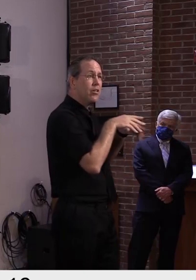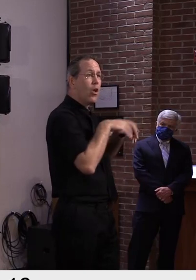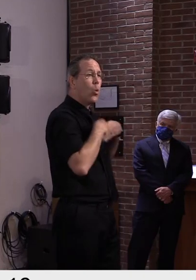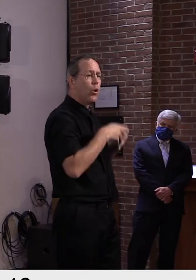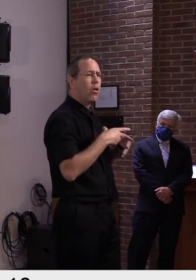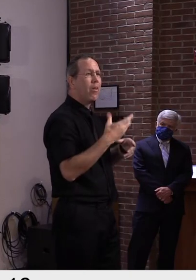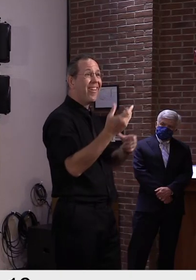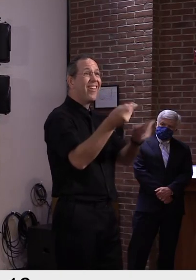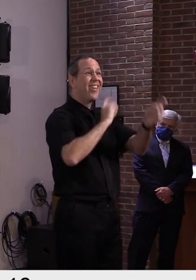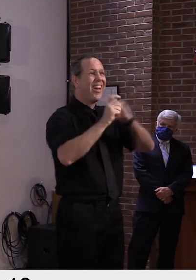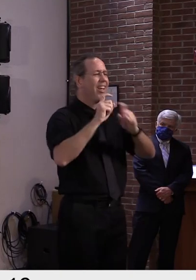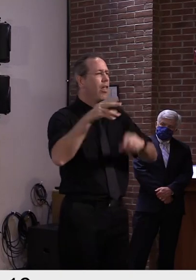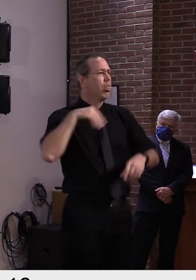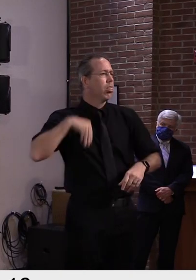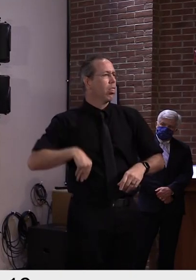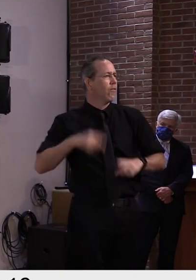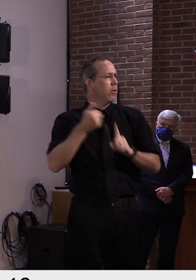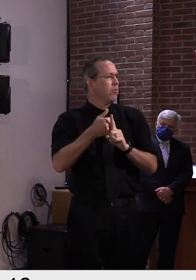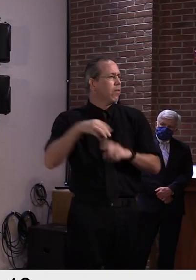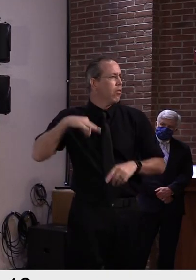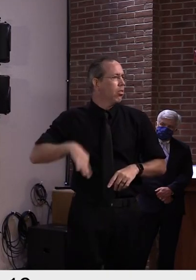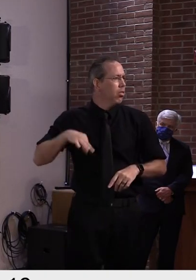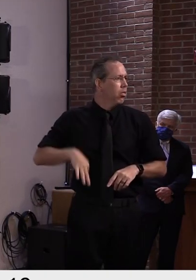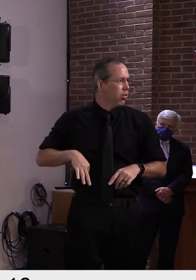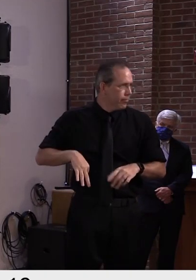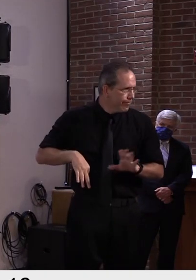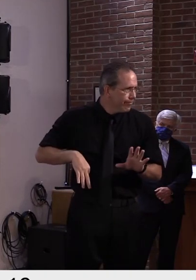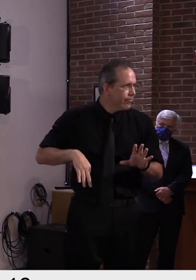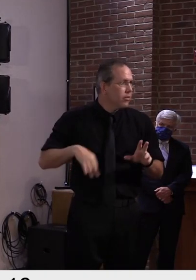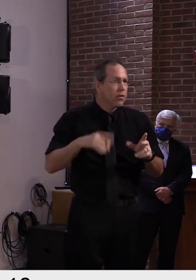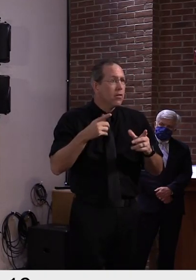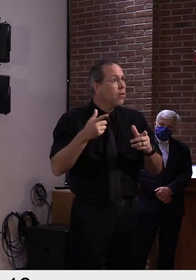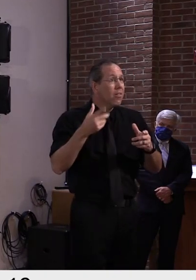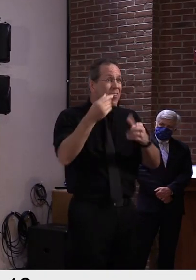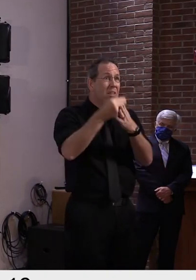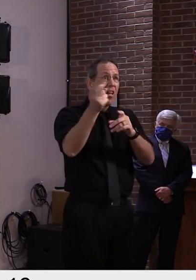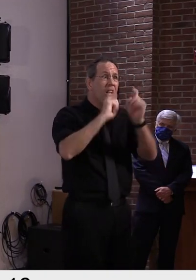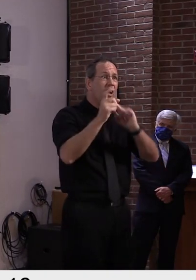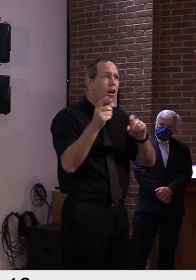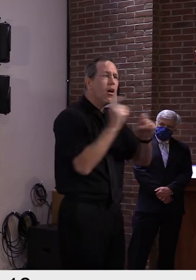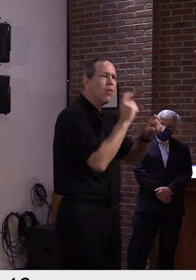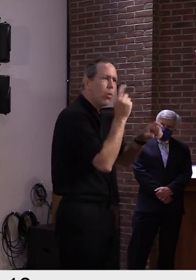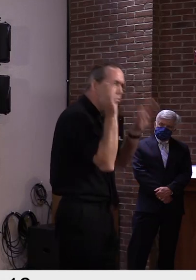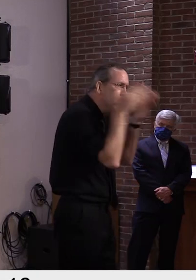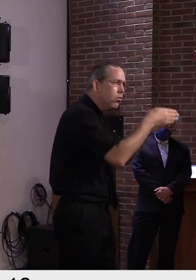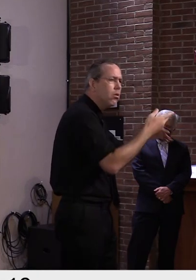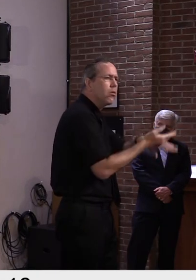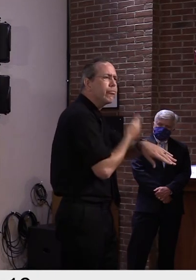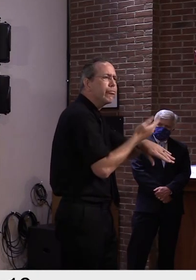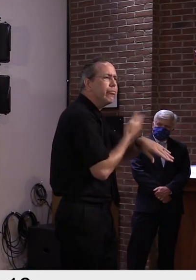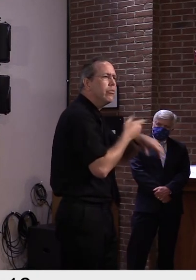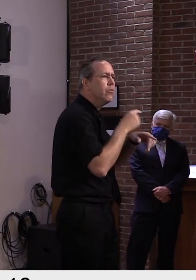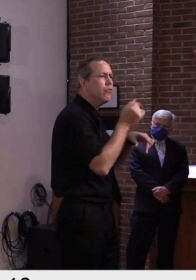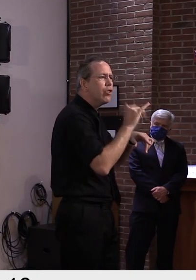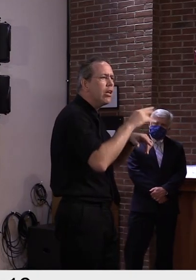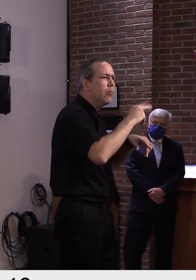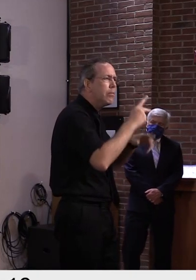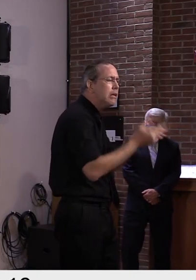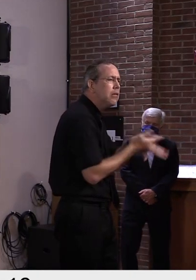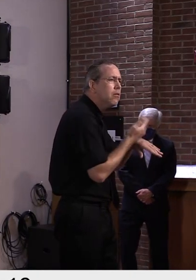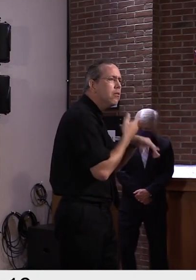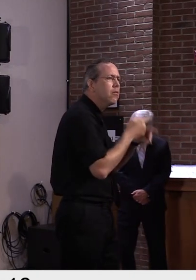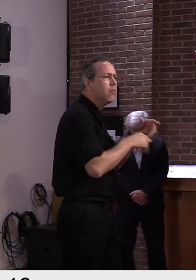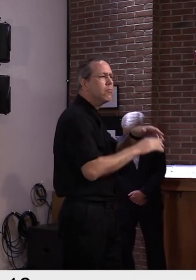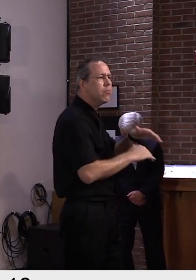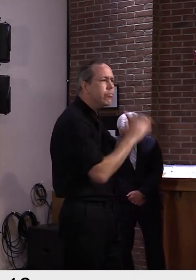a lavish lifestyle. So for us, his doubt, his guilt was never beyond doubt. Uh, that was something that we were quite certain. And